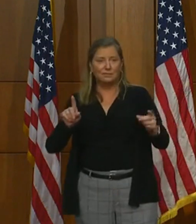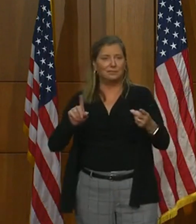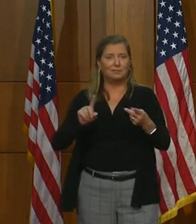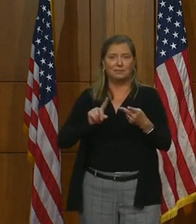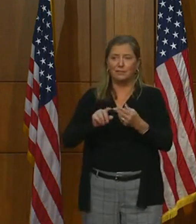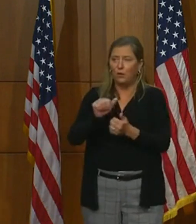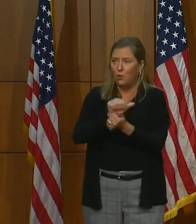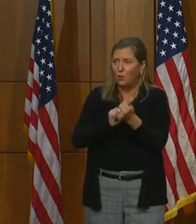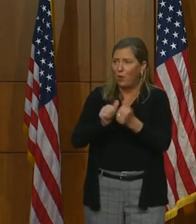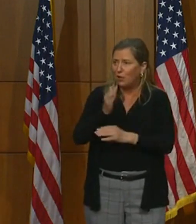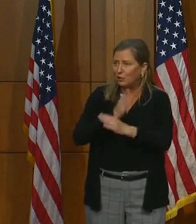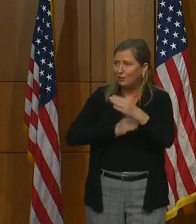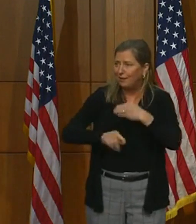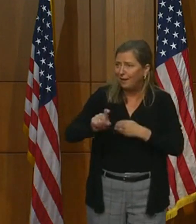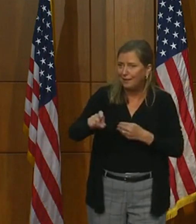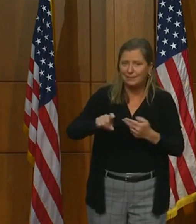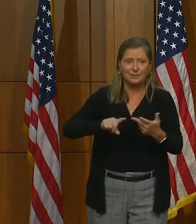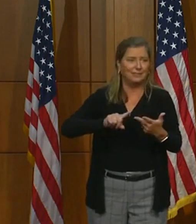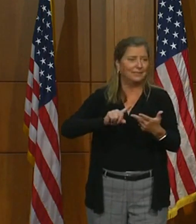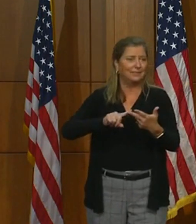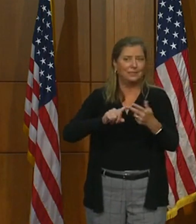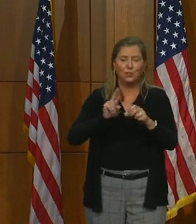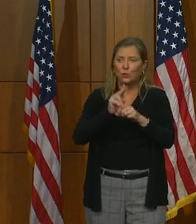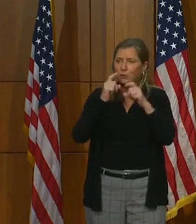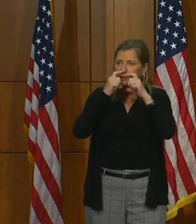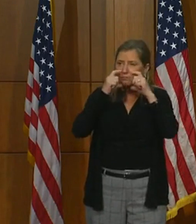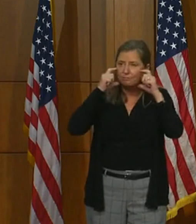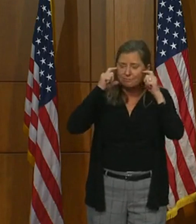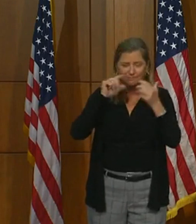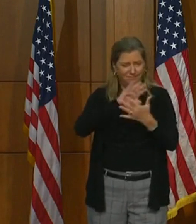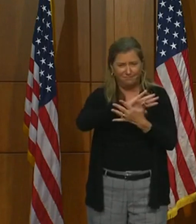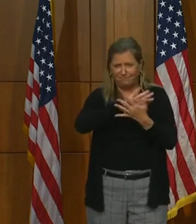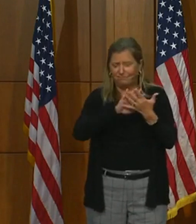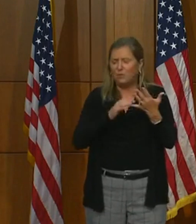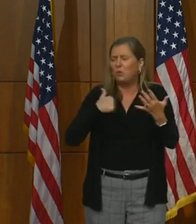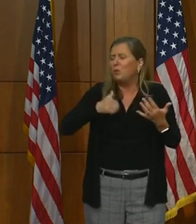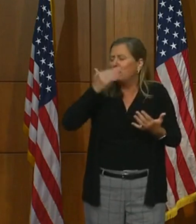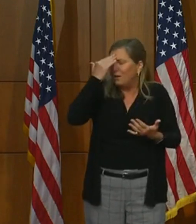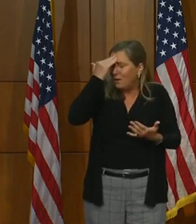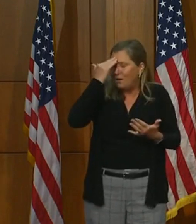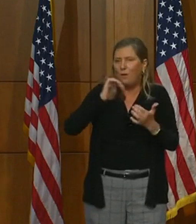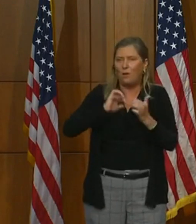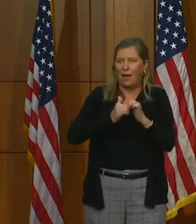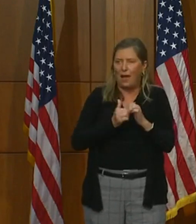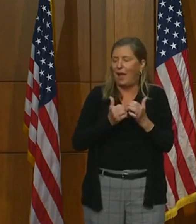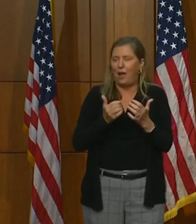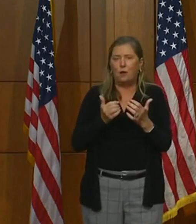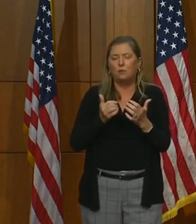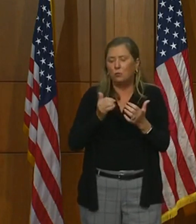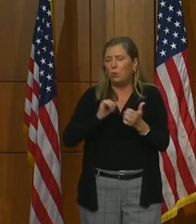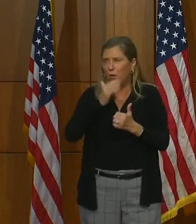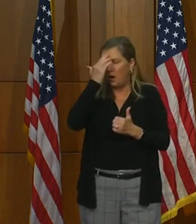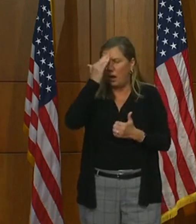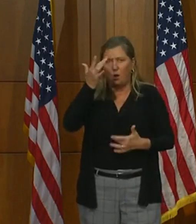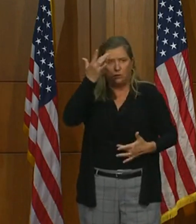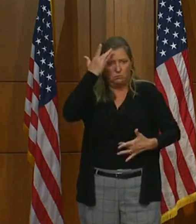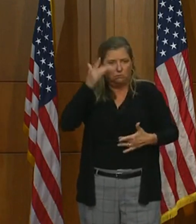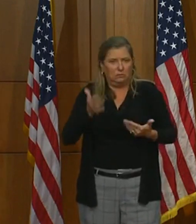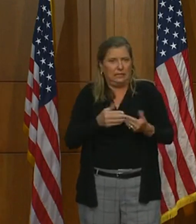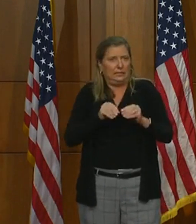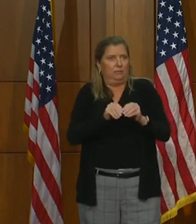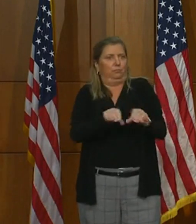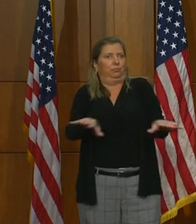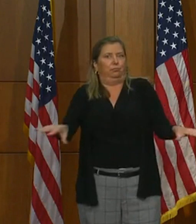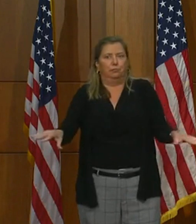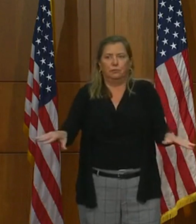the washing of our hands, the facial coverings, we know how, you this very contagious virus is spread. And so